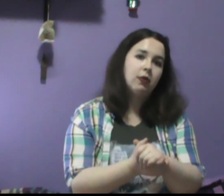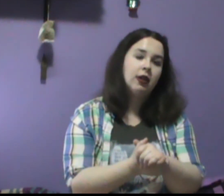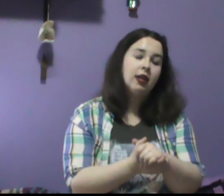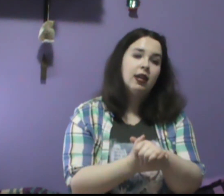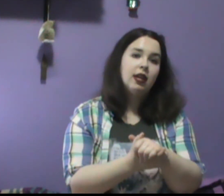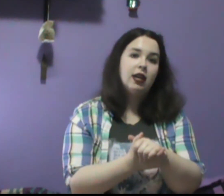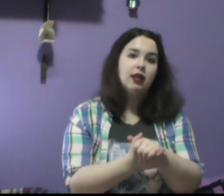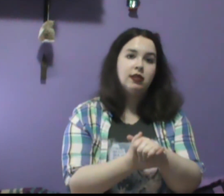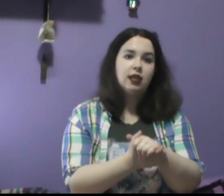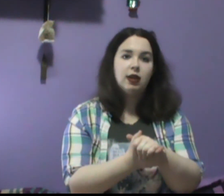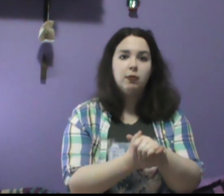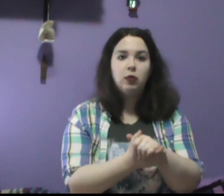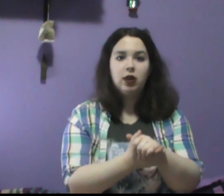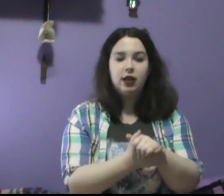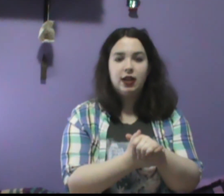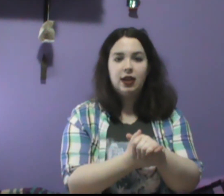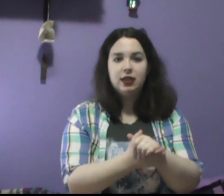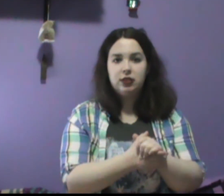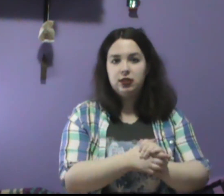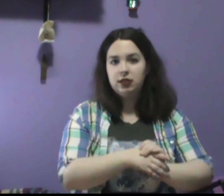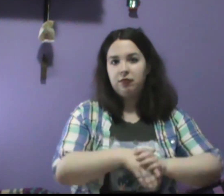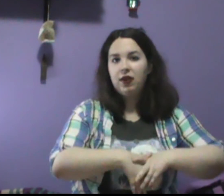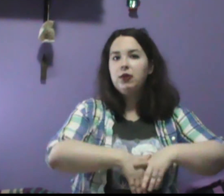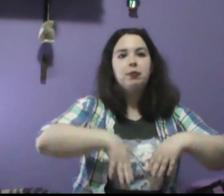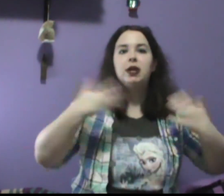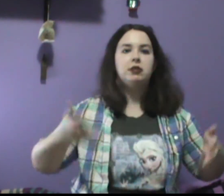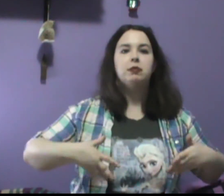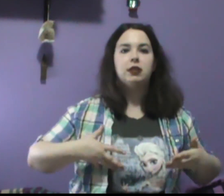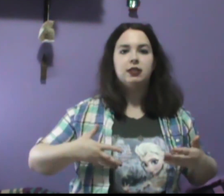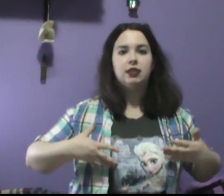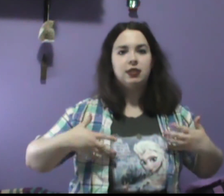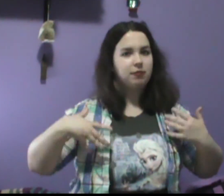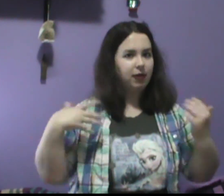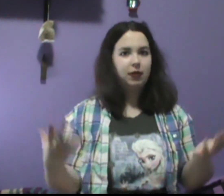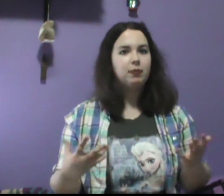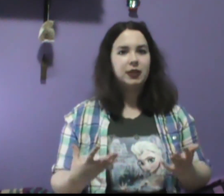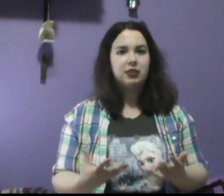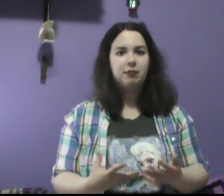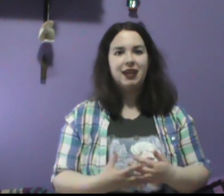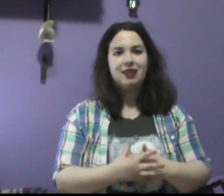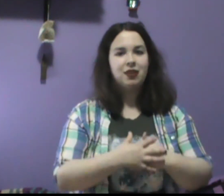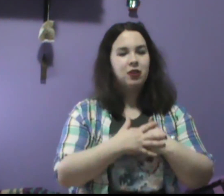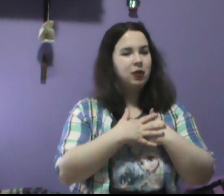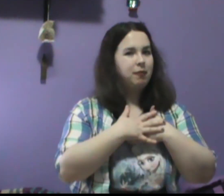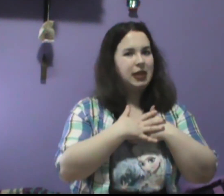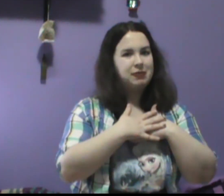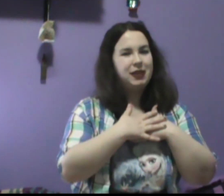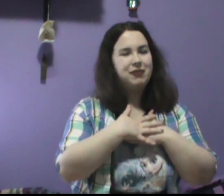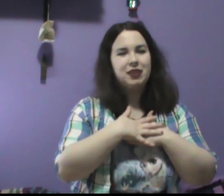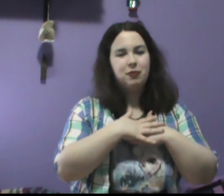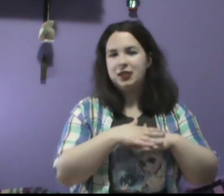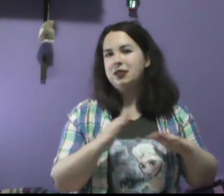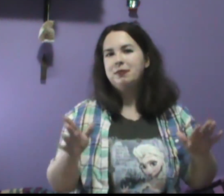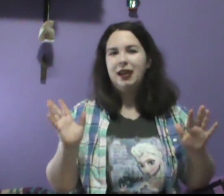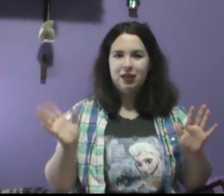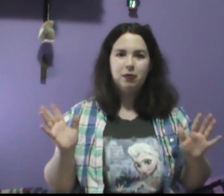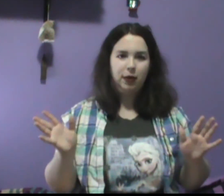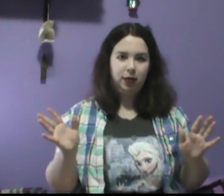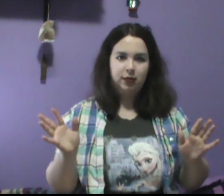is him where he is this very prosperous and this very rich man, possibly even the richest man in the world.